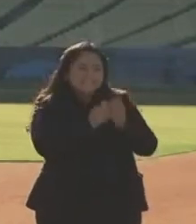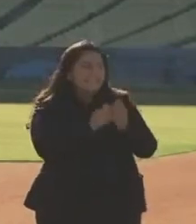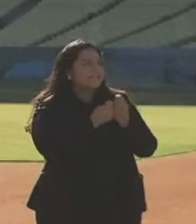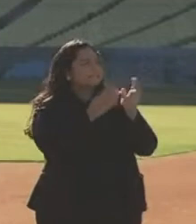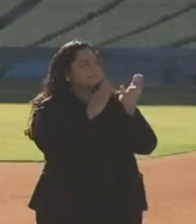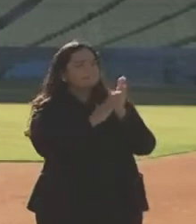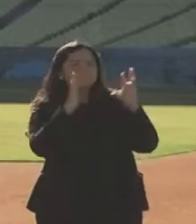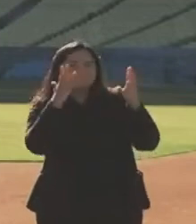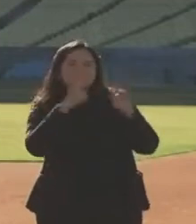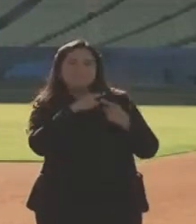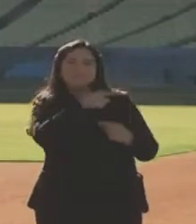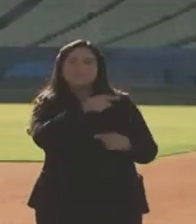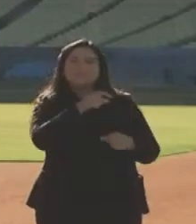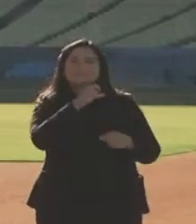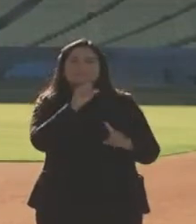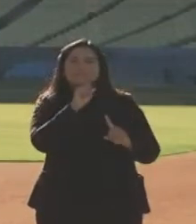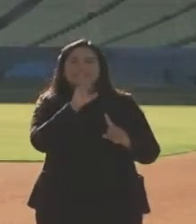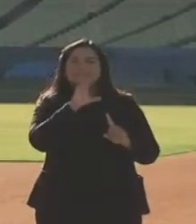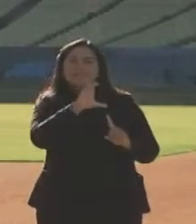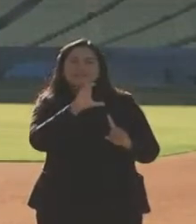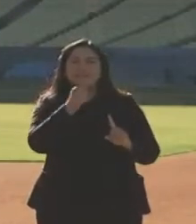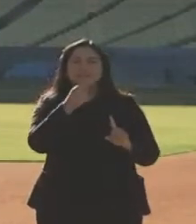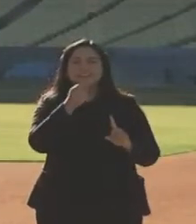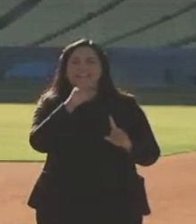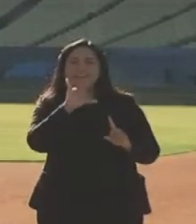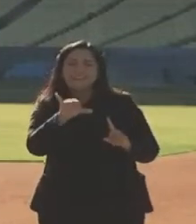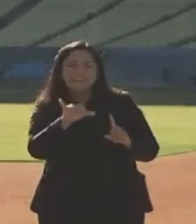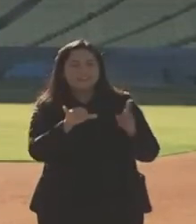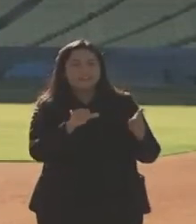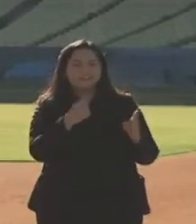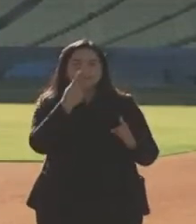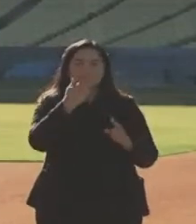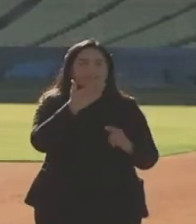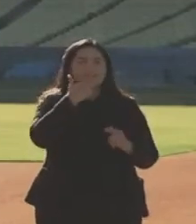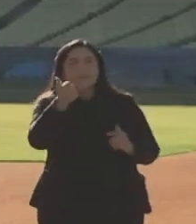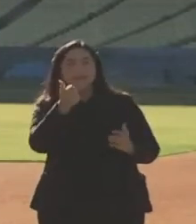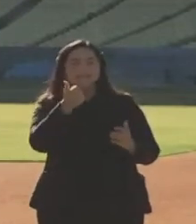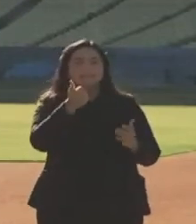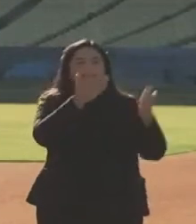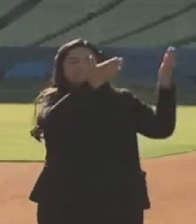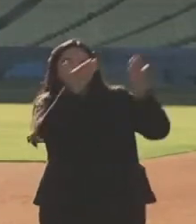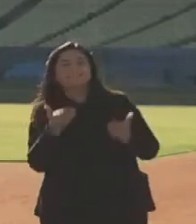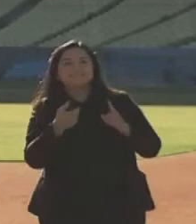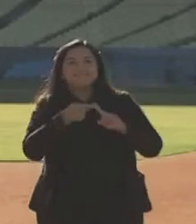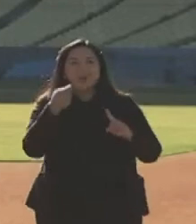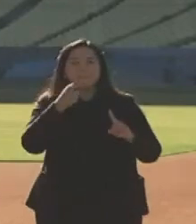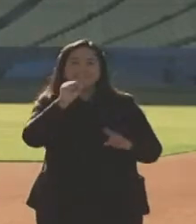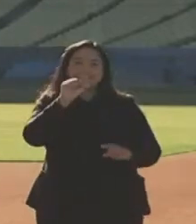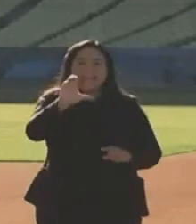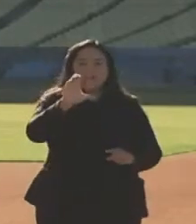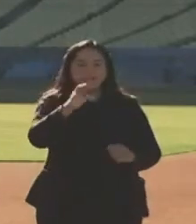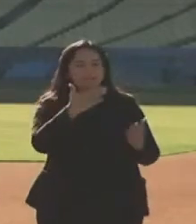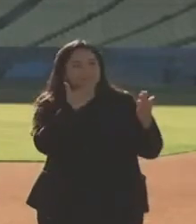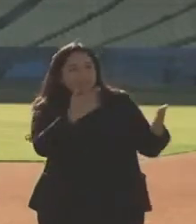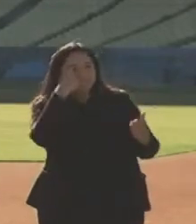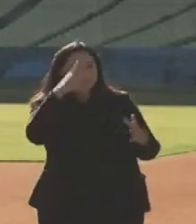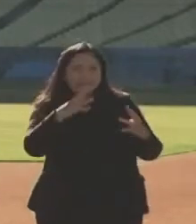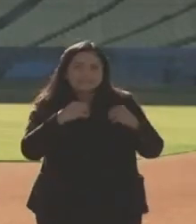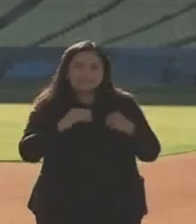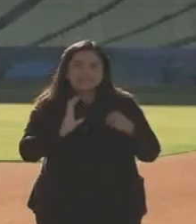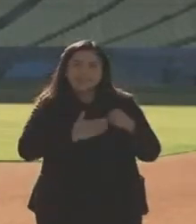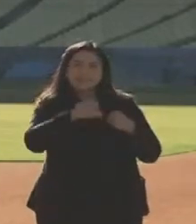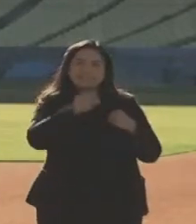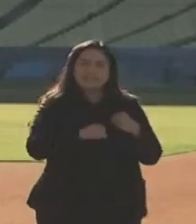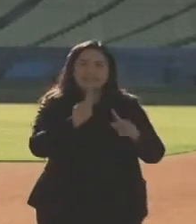Ghali who was one of the best things we've ever exported from Los Angeles to Sacramento. Thank you for accepting some Southerners in the administration.